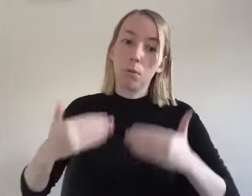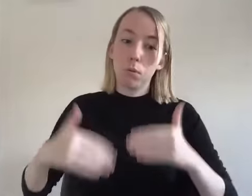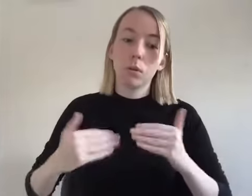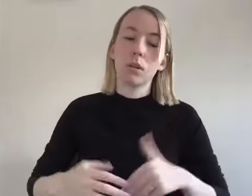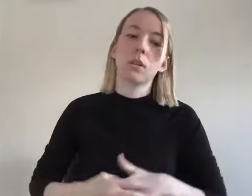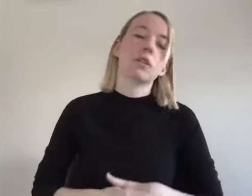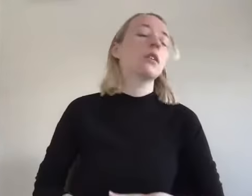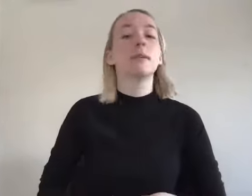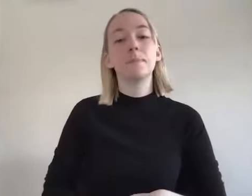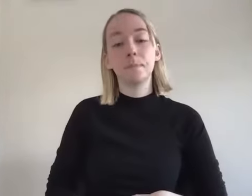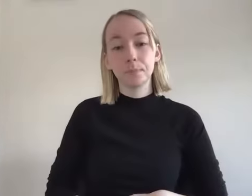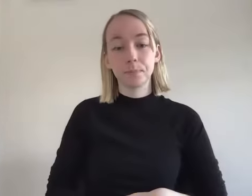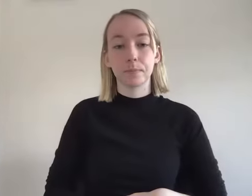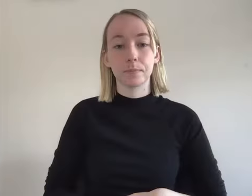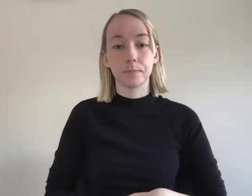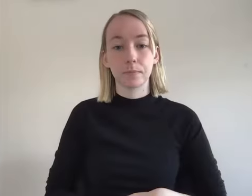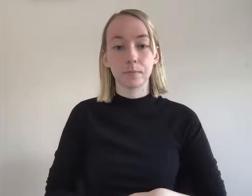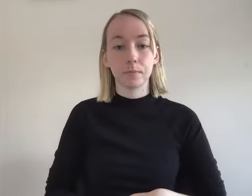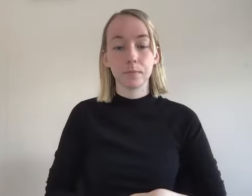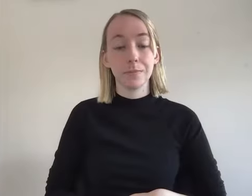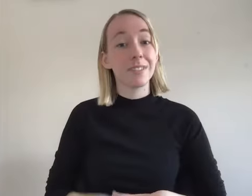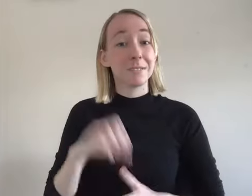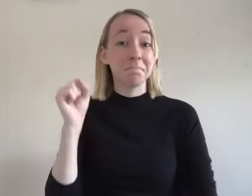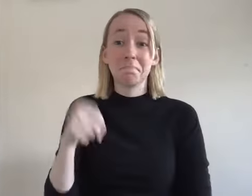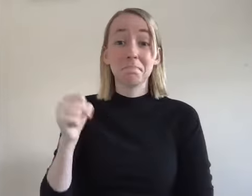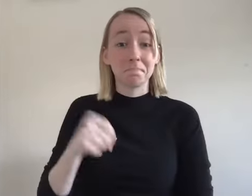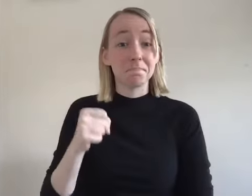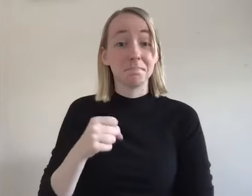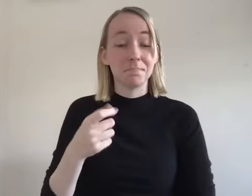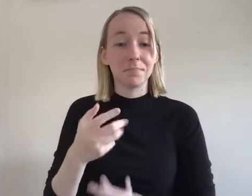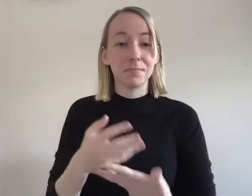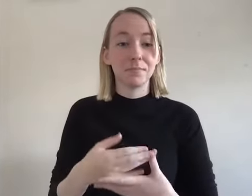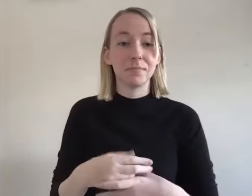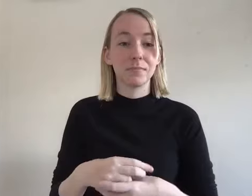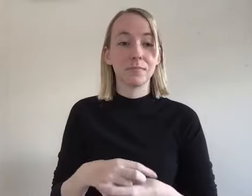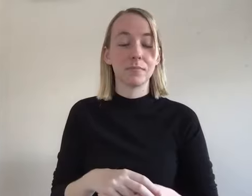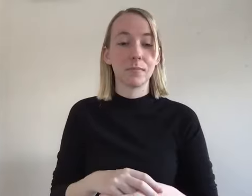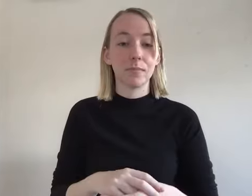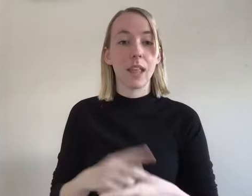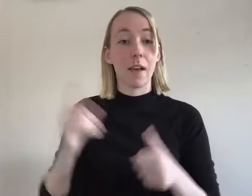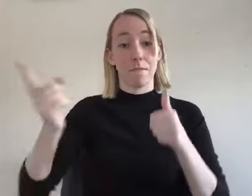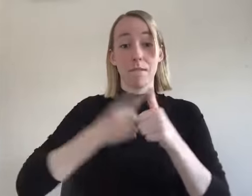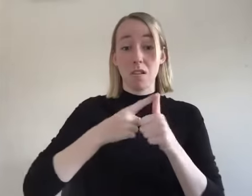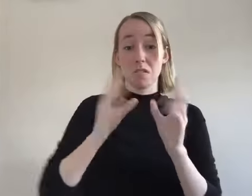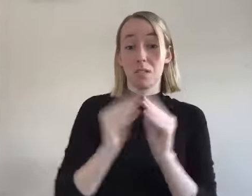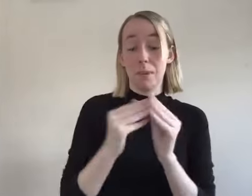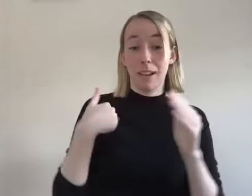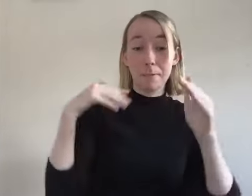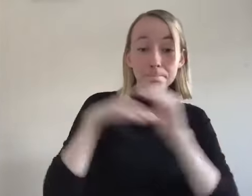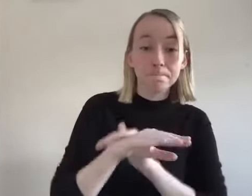and um and yeah i'm you know i that first meeting i